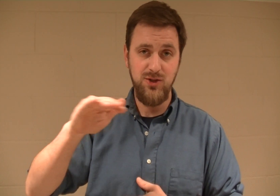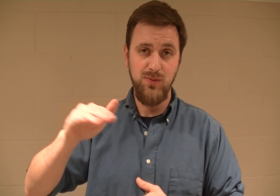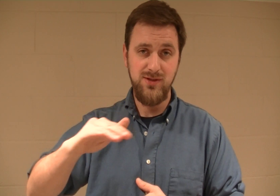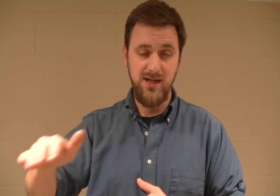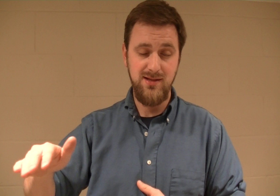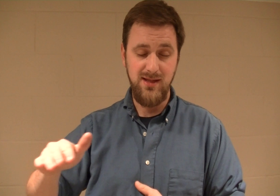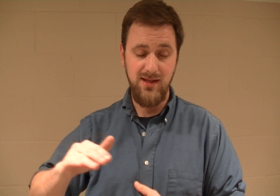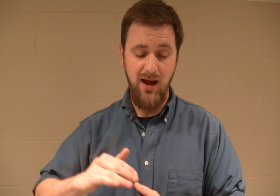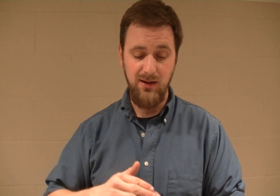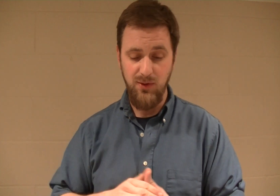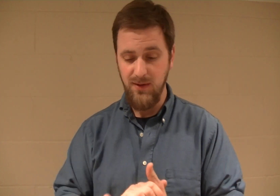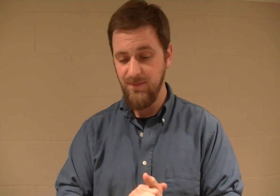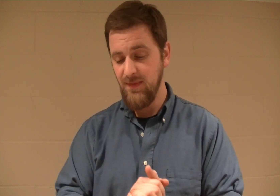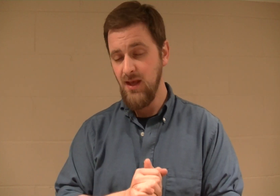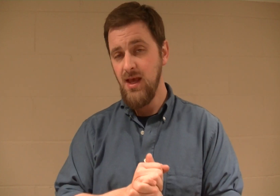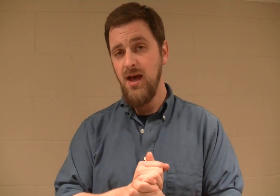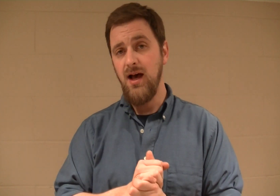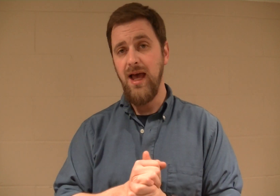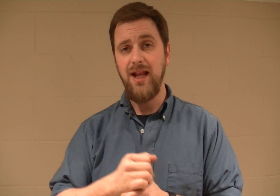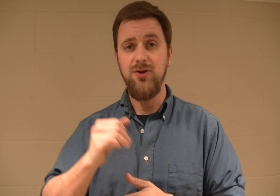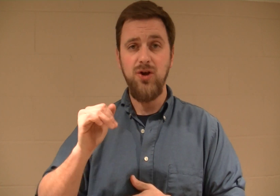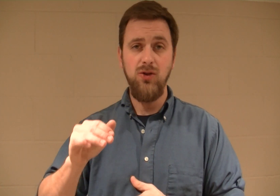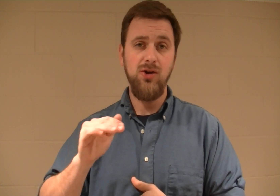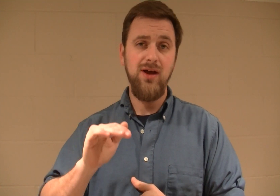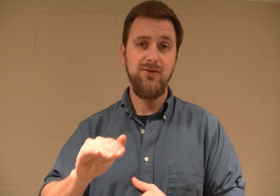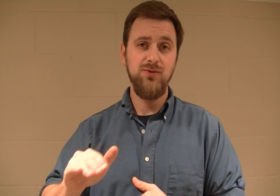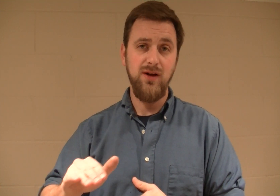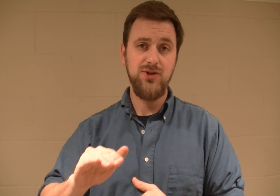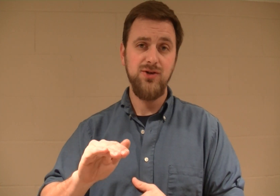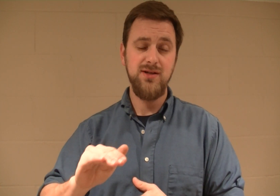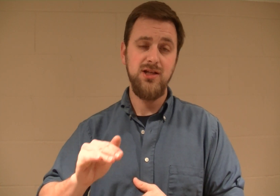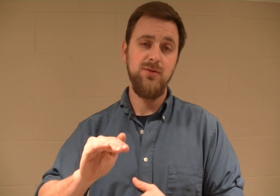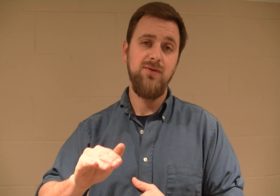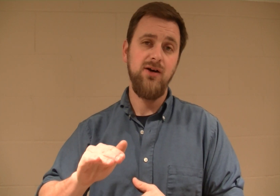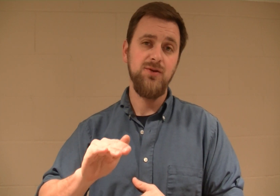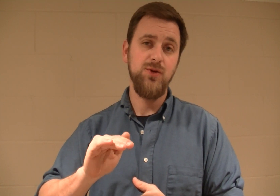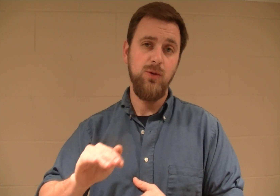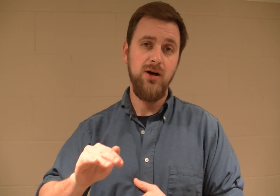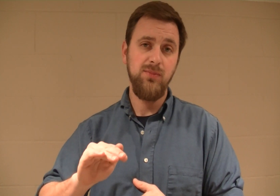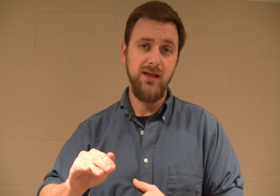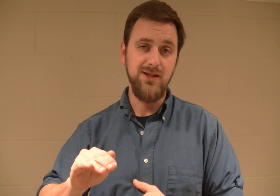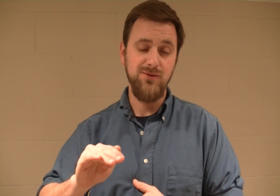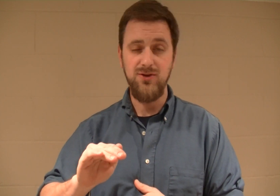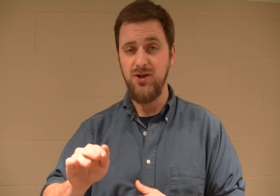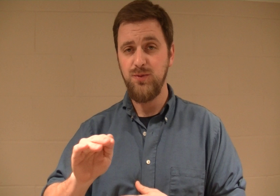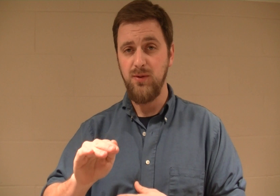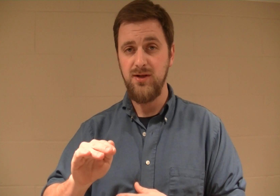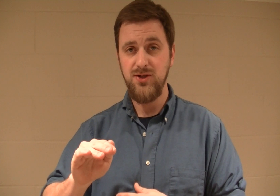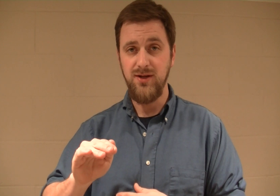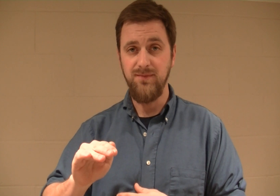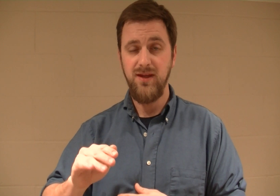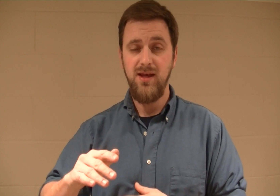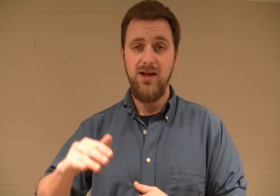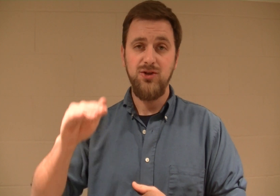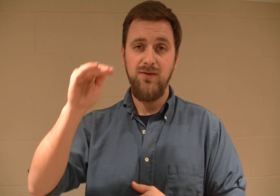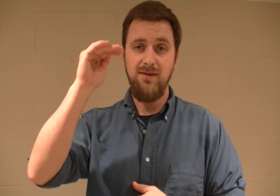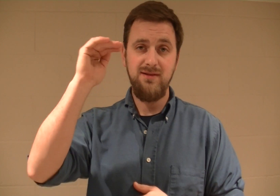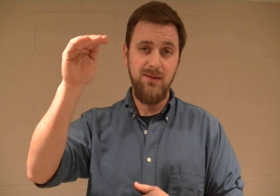supersedes the county permit. And you no longer have to register a concealable firearm with the Omaha police for as long as your permit is good. So if you have a state